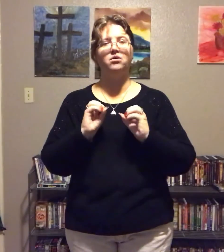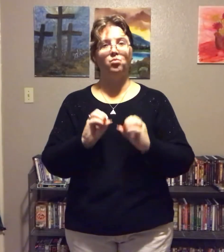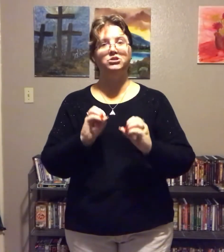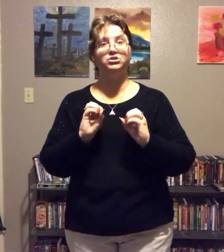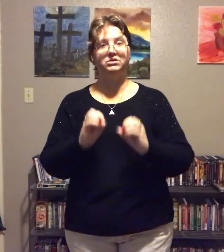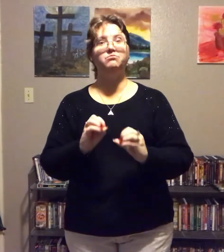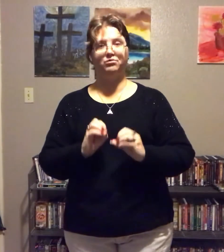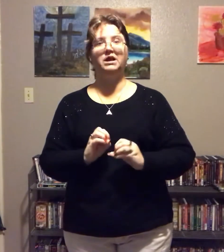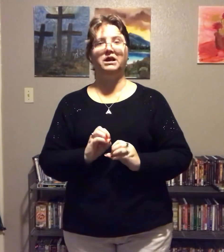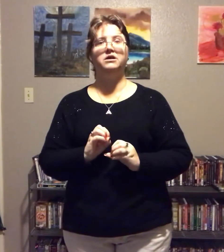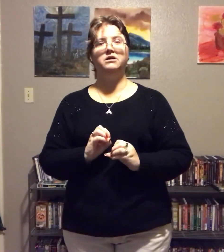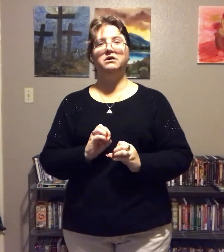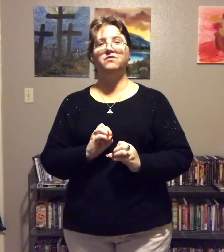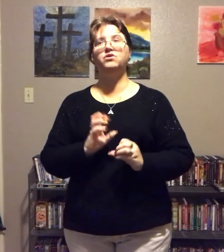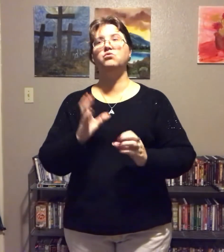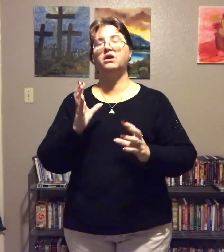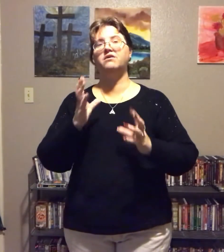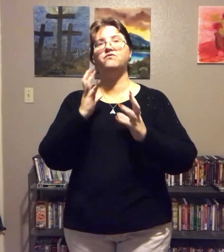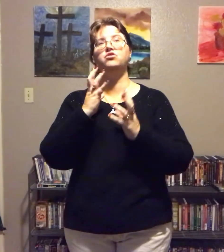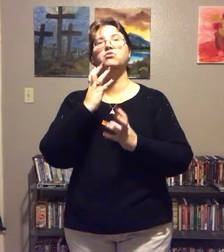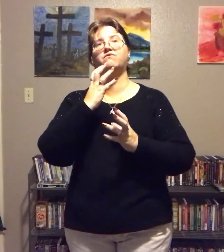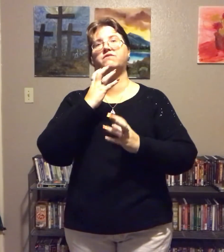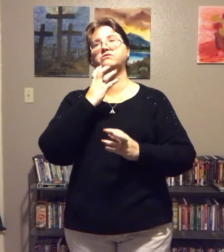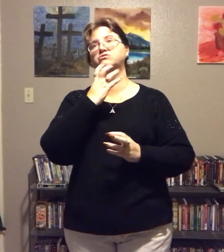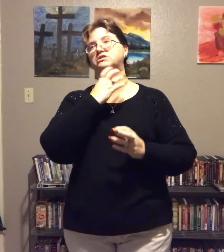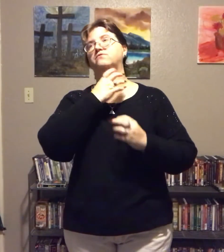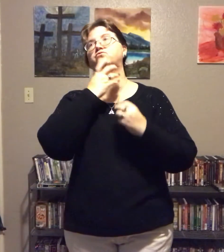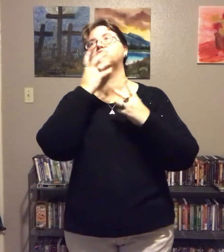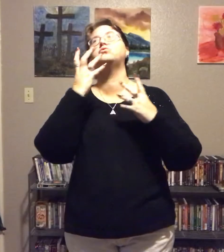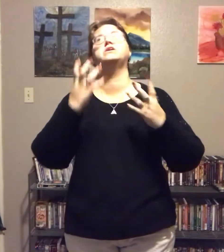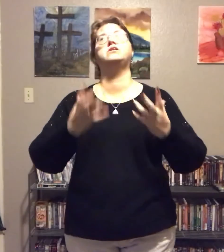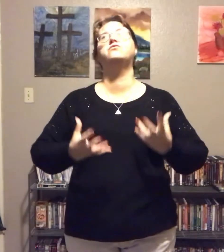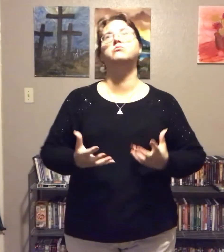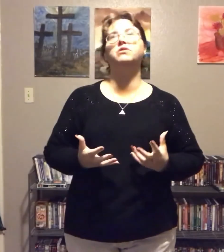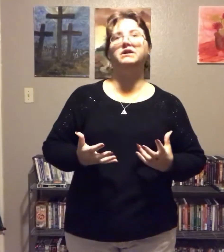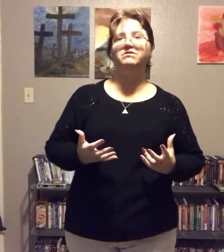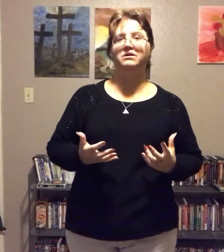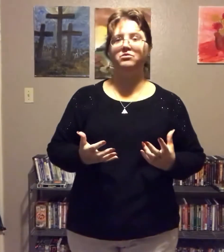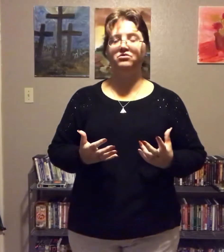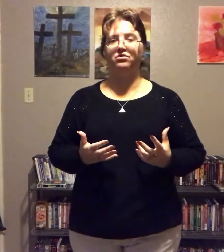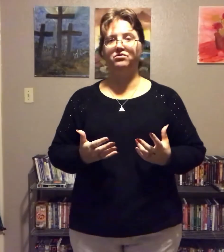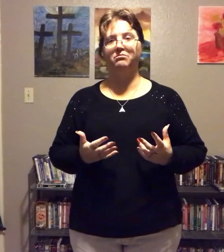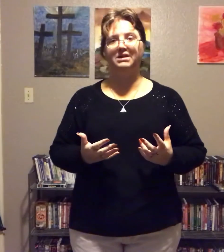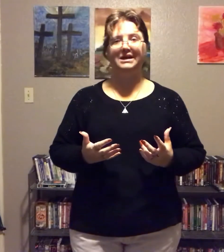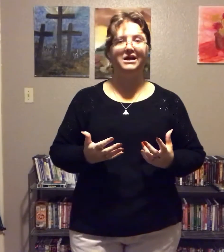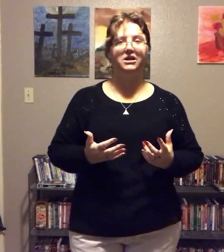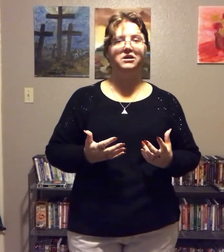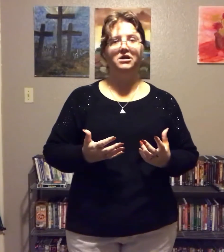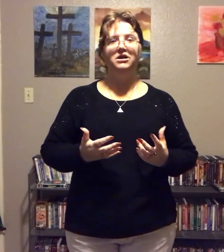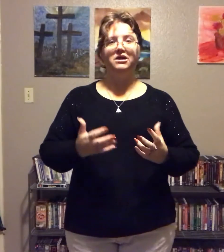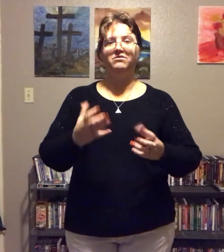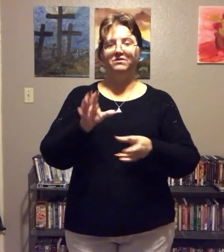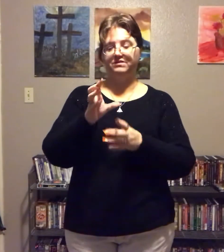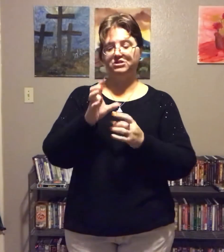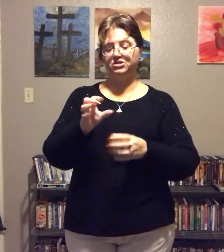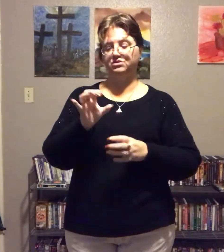want to eat bread. If you have found yourself drooling over bread. Every time you saw somebody eat it. Even if it's just